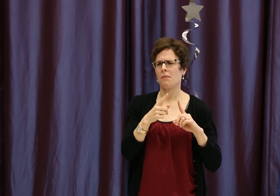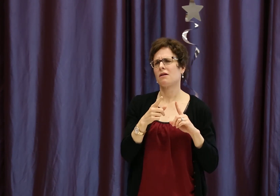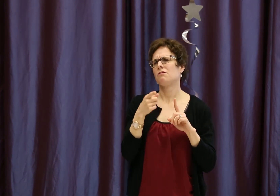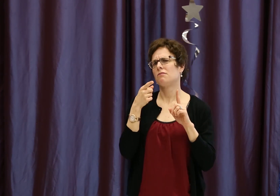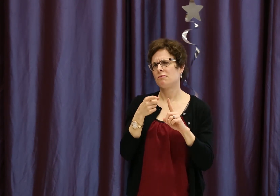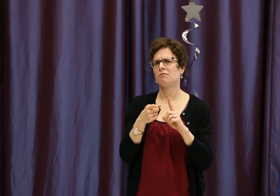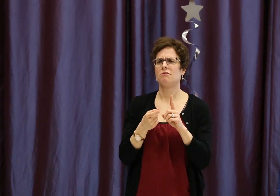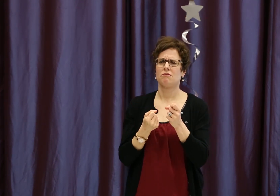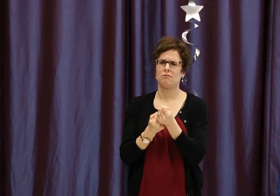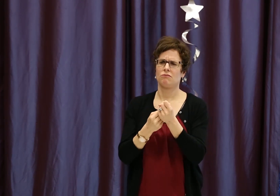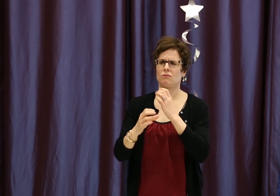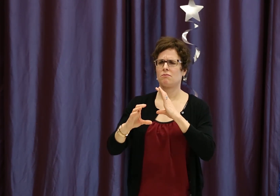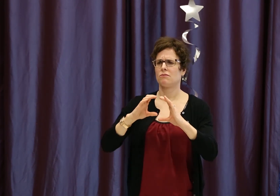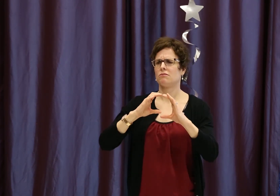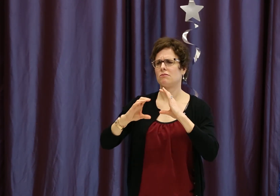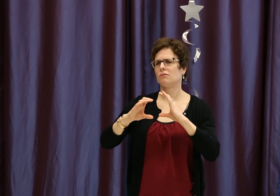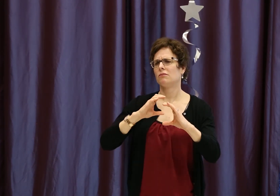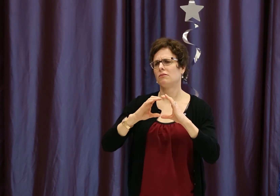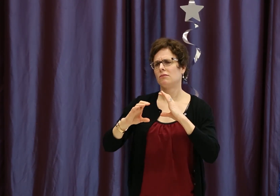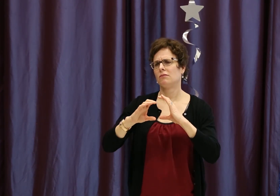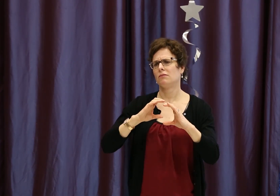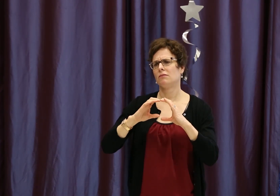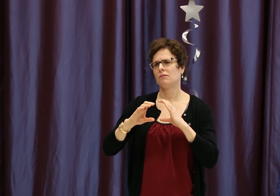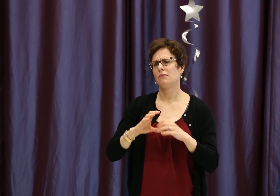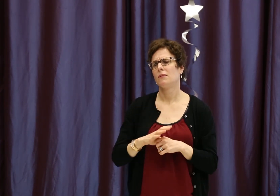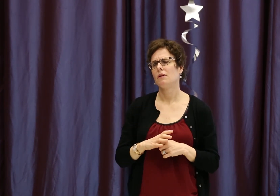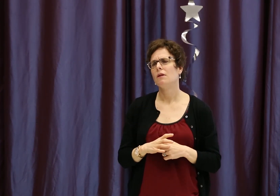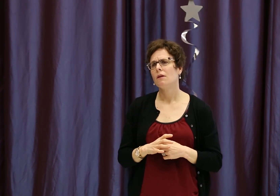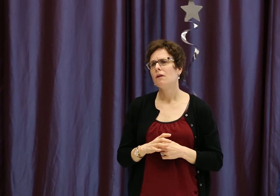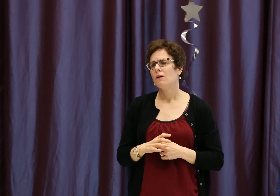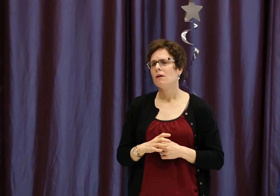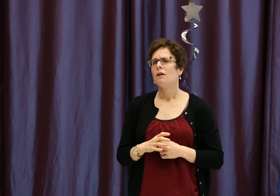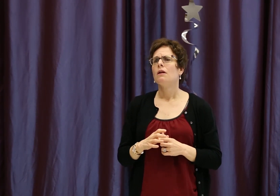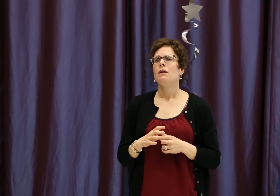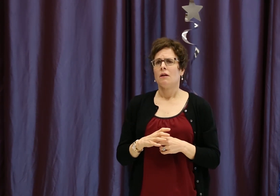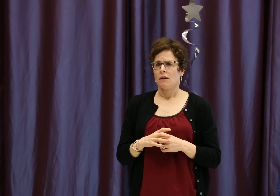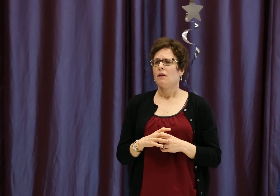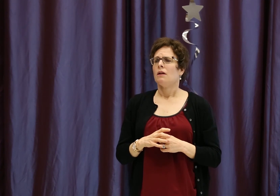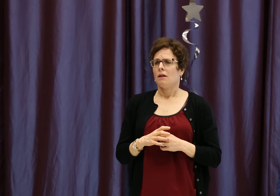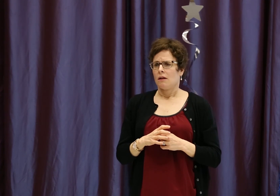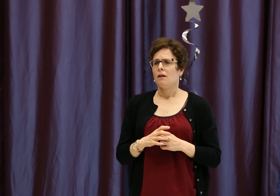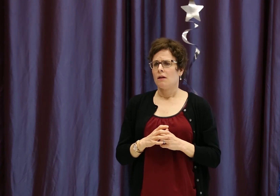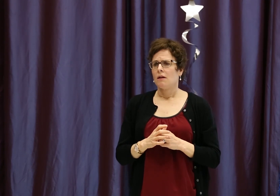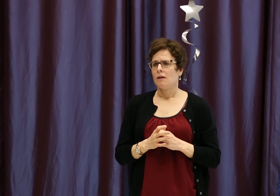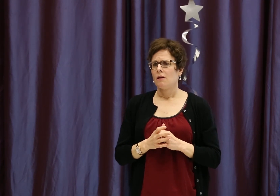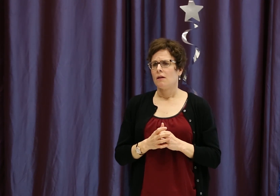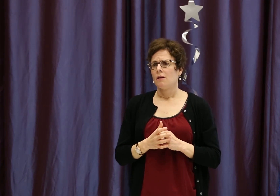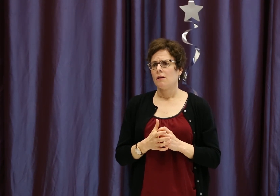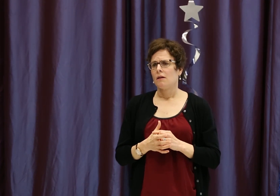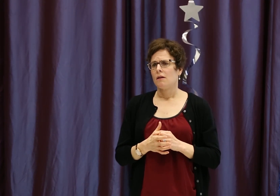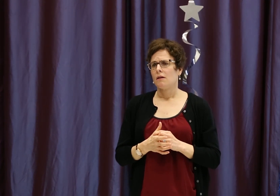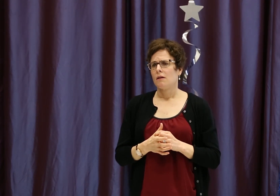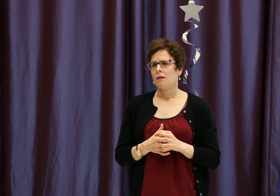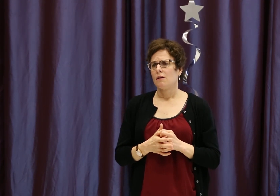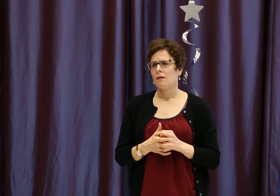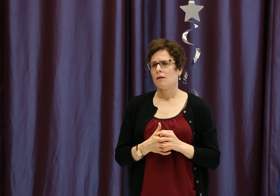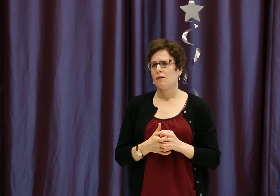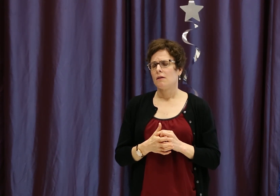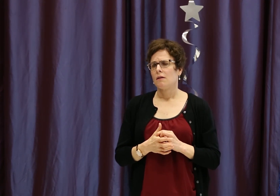is not for parents to take on all of the responsibility in teaching their child their first language, but so that the parents can communicate